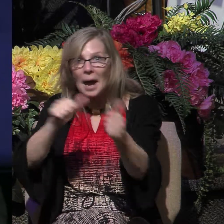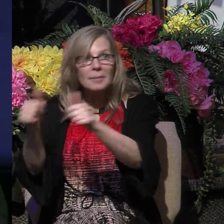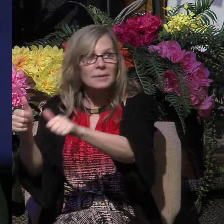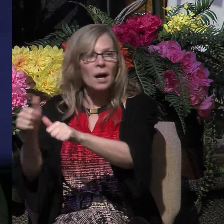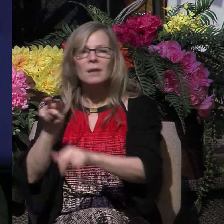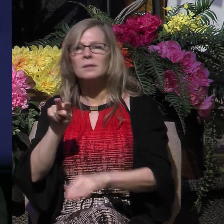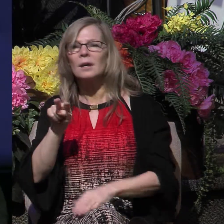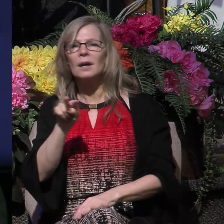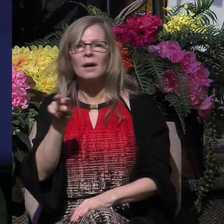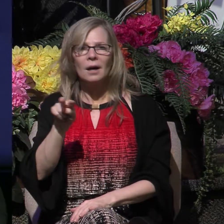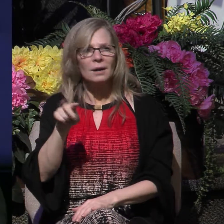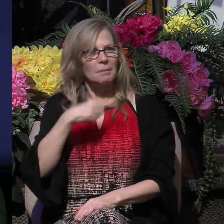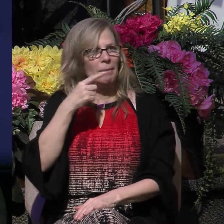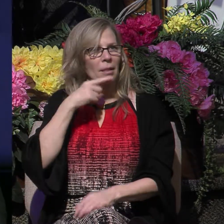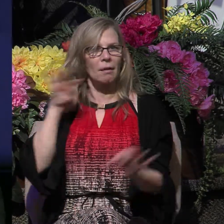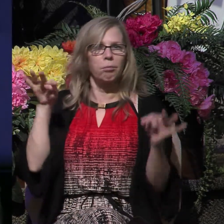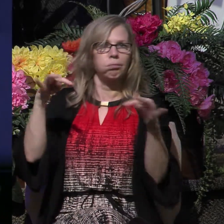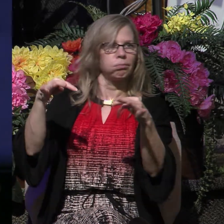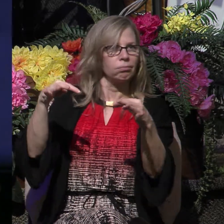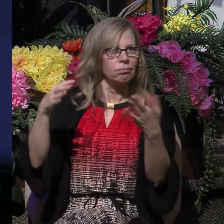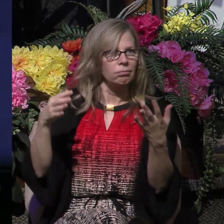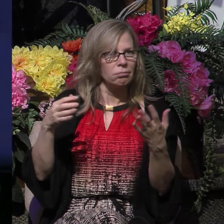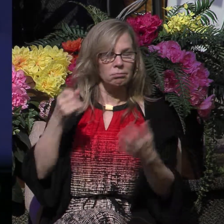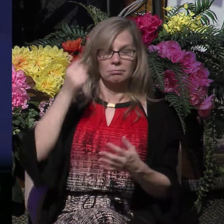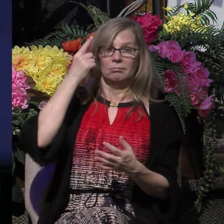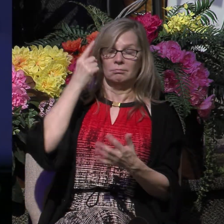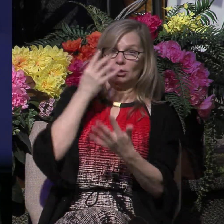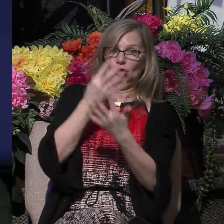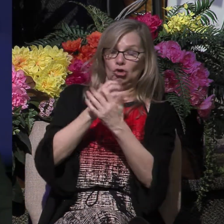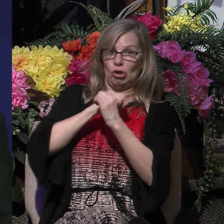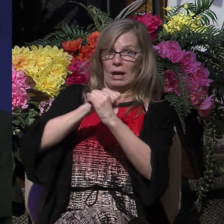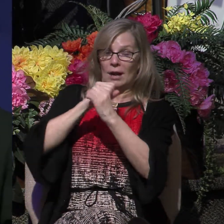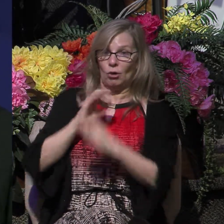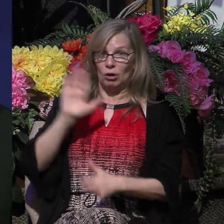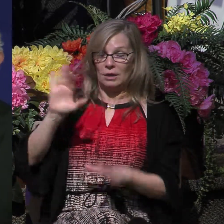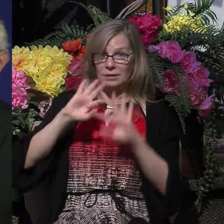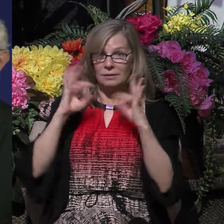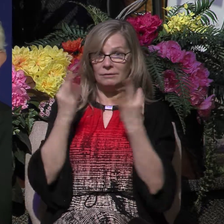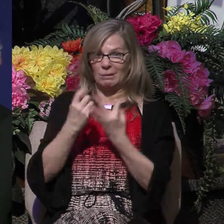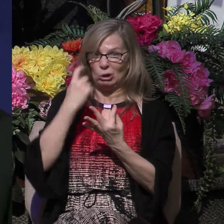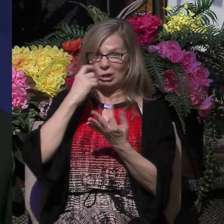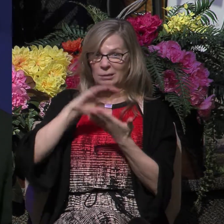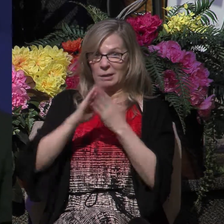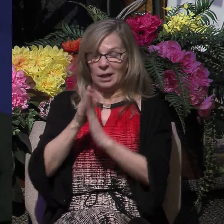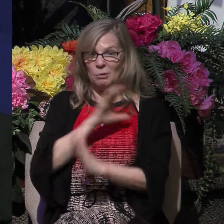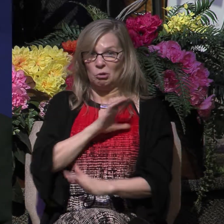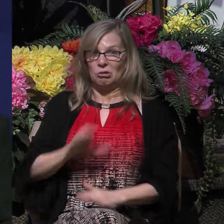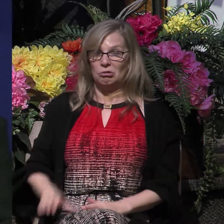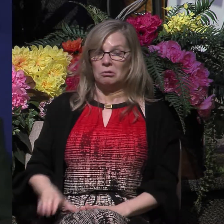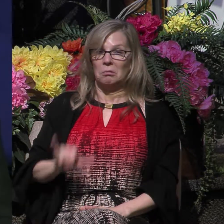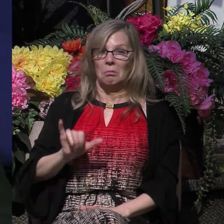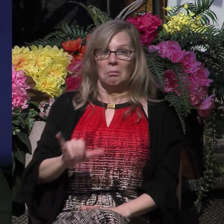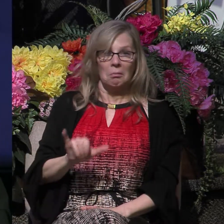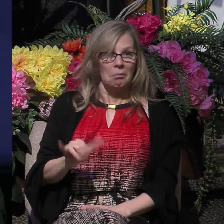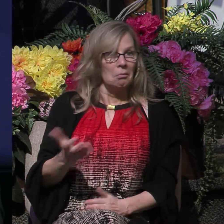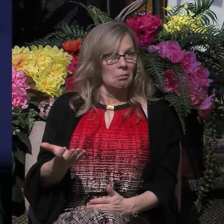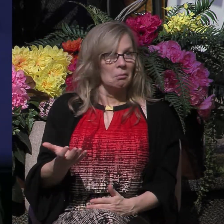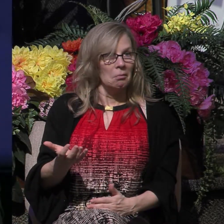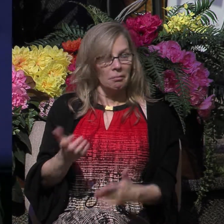understood that the jailer and his family have just become Christians. Third, the jailer